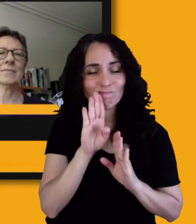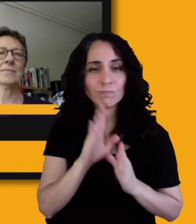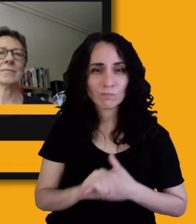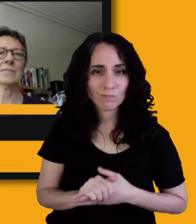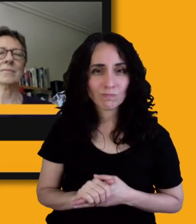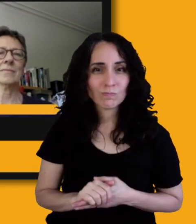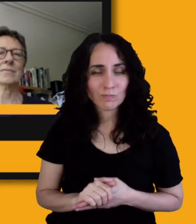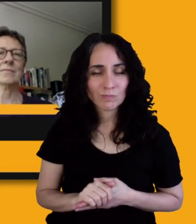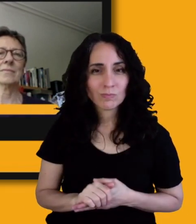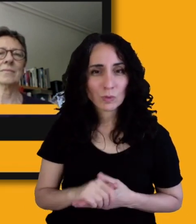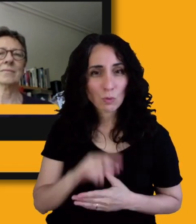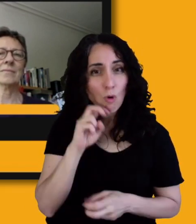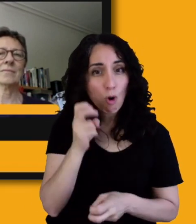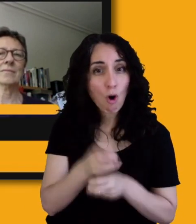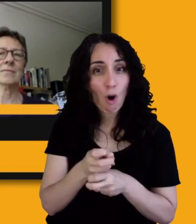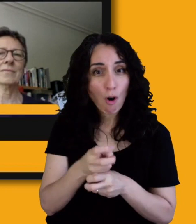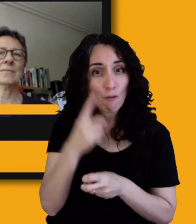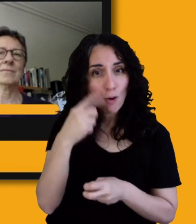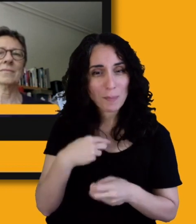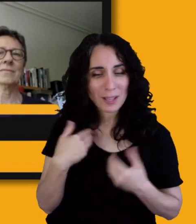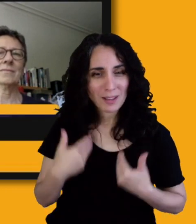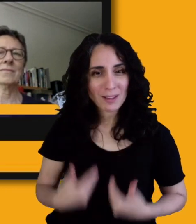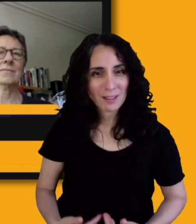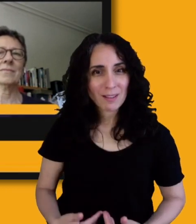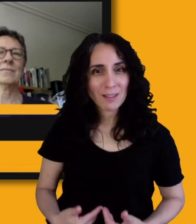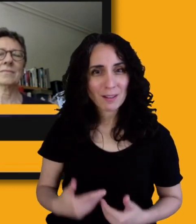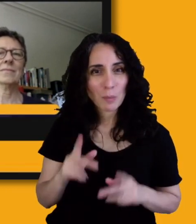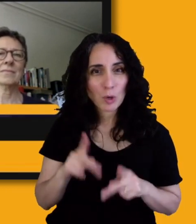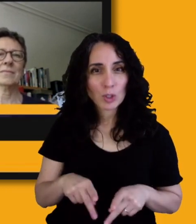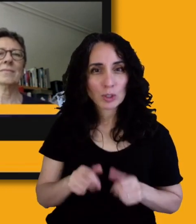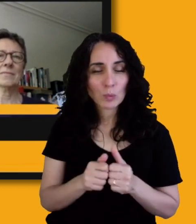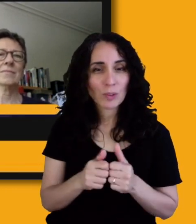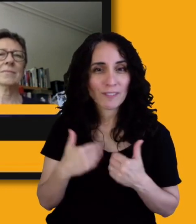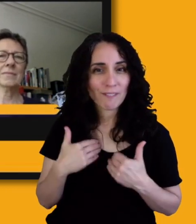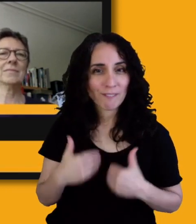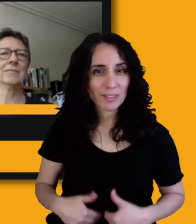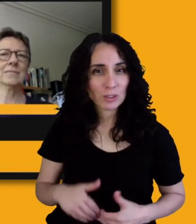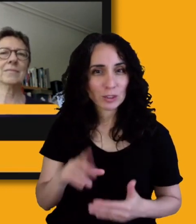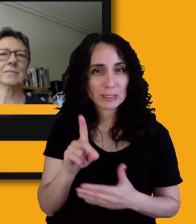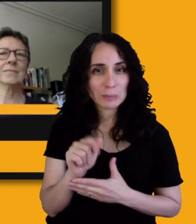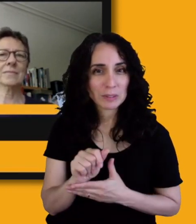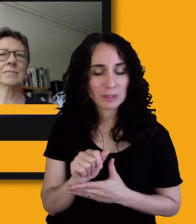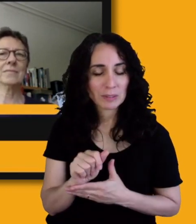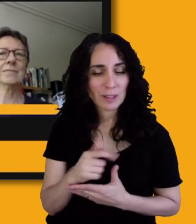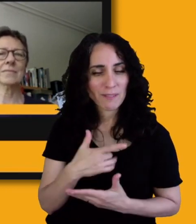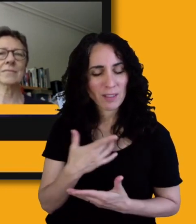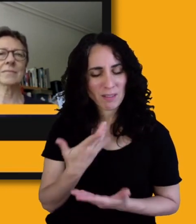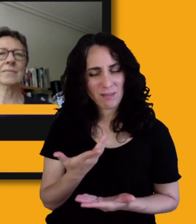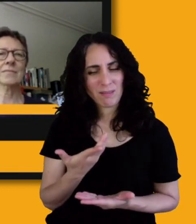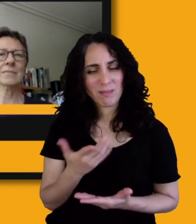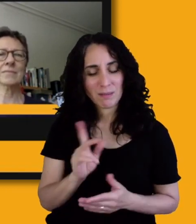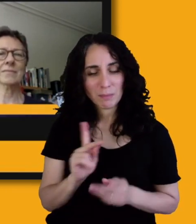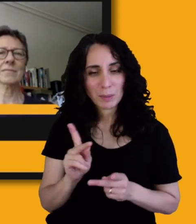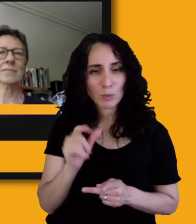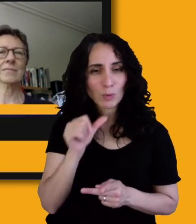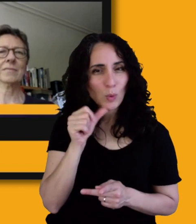very kind of hard on me as a person with a physical disability. Feeling like an afterthought. Like I